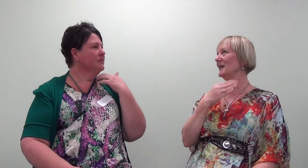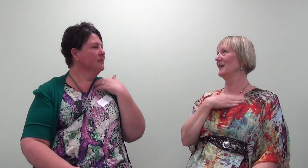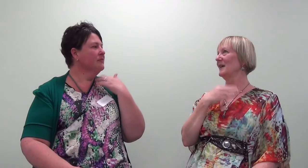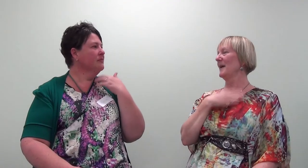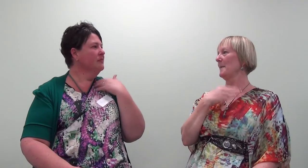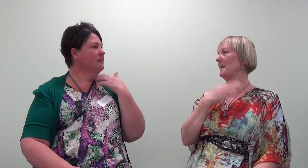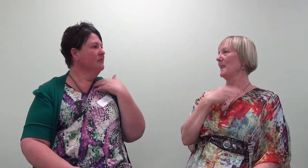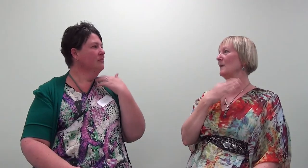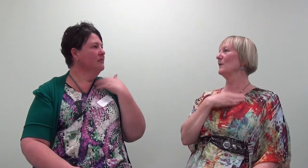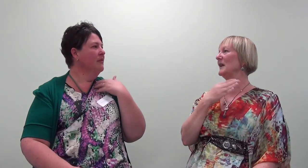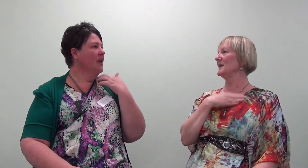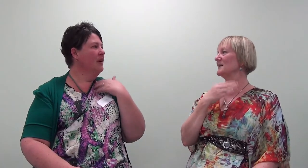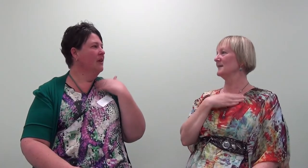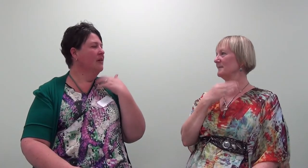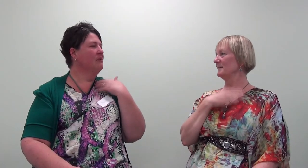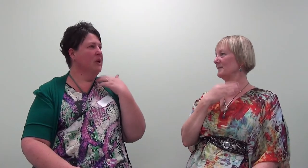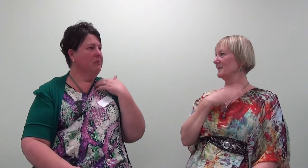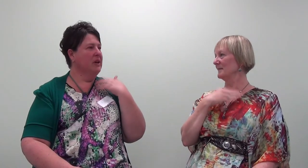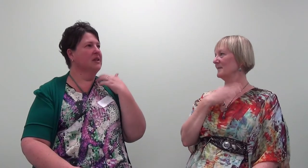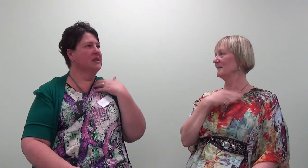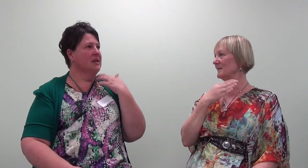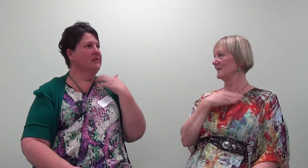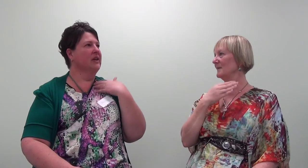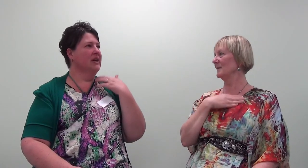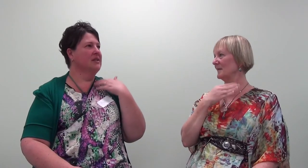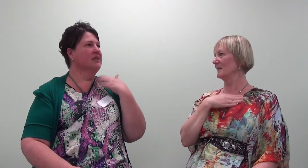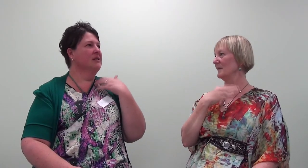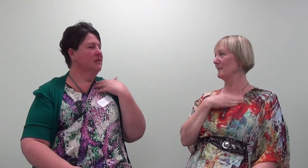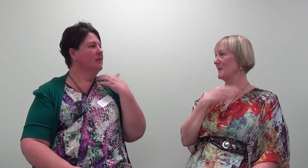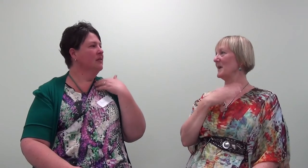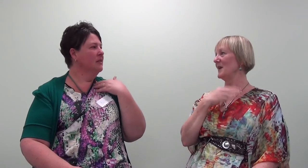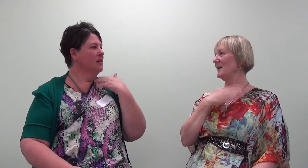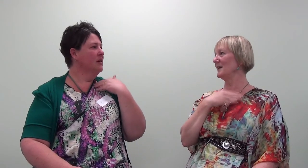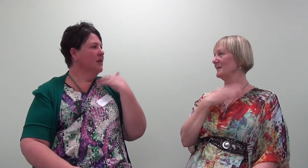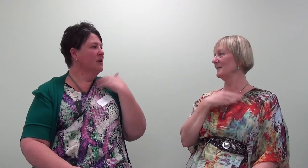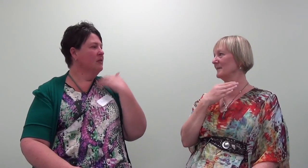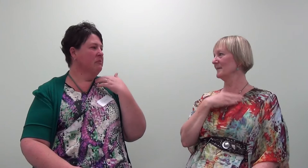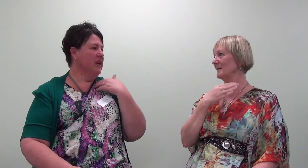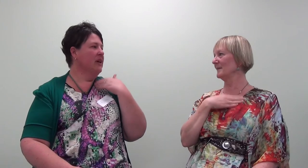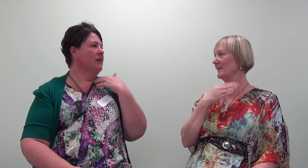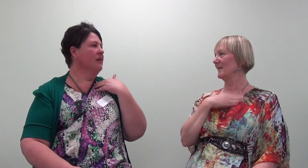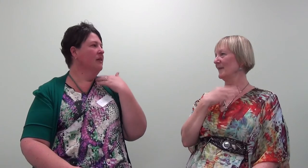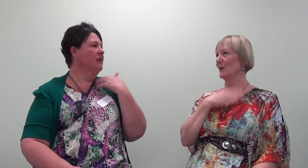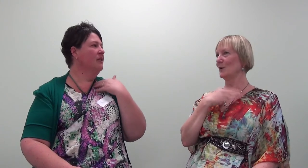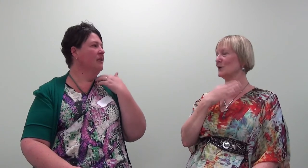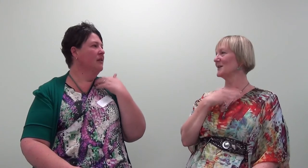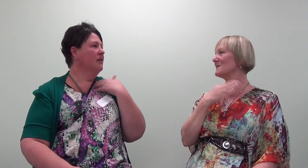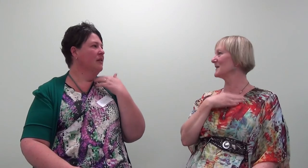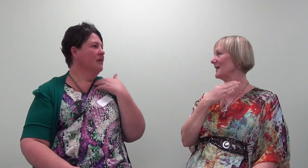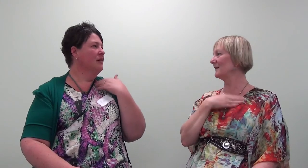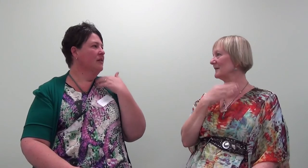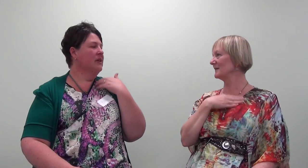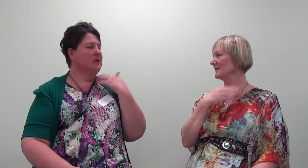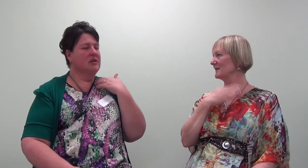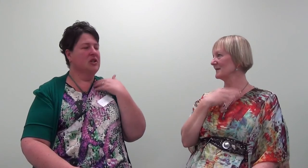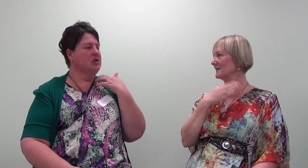release maybe I can sit and release from me here from me here and not judge myself and not judge